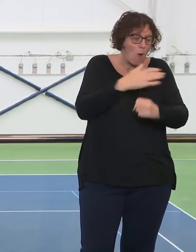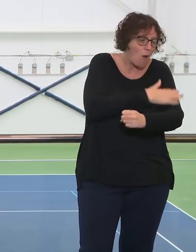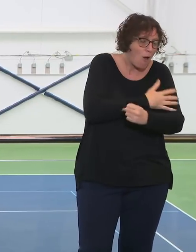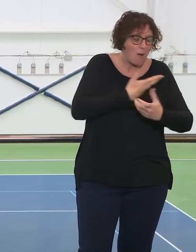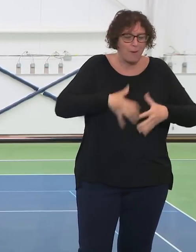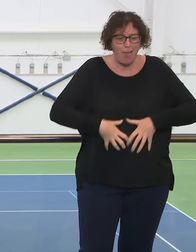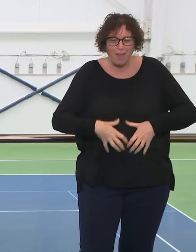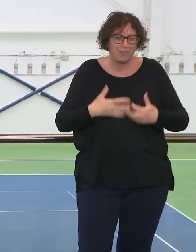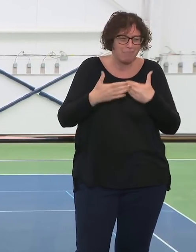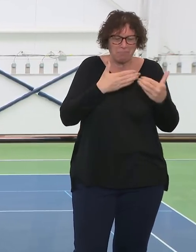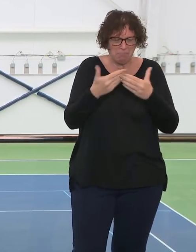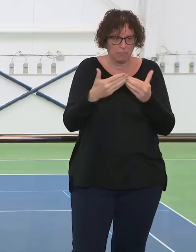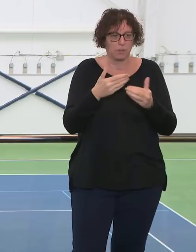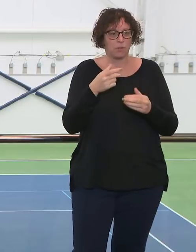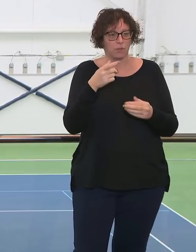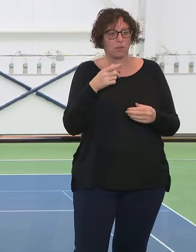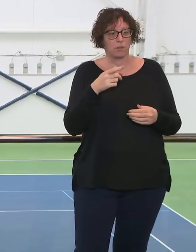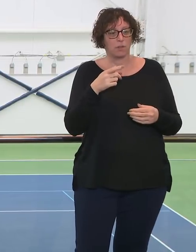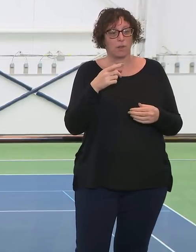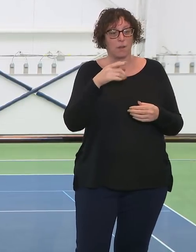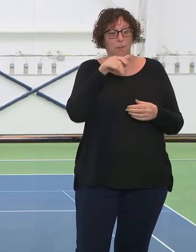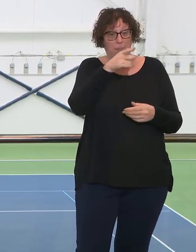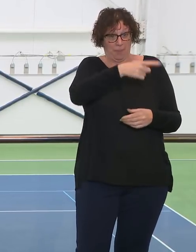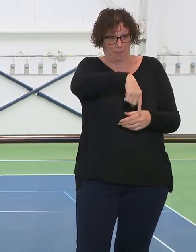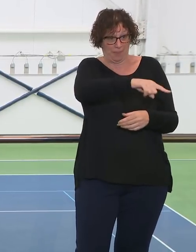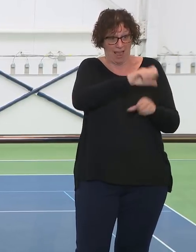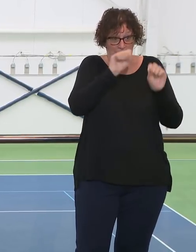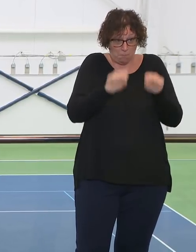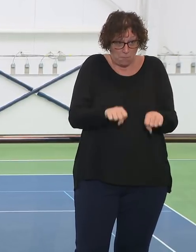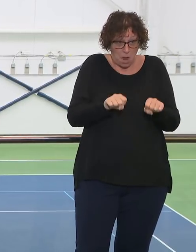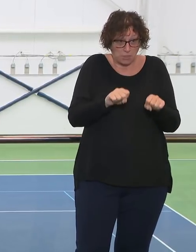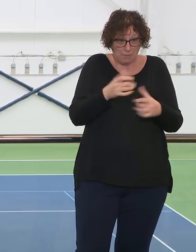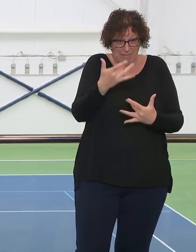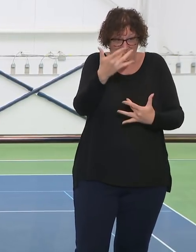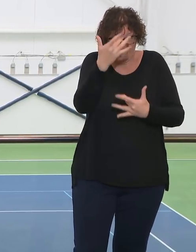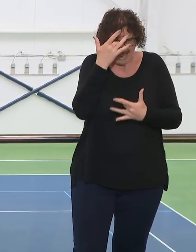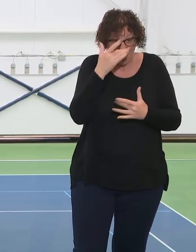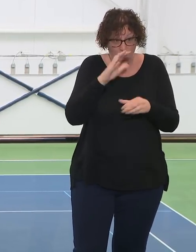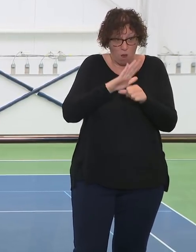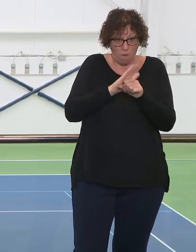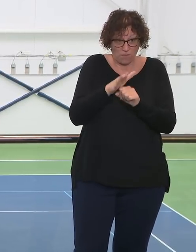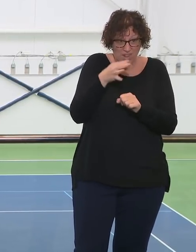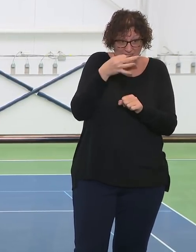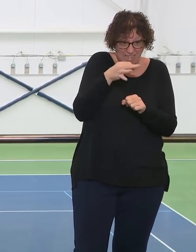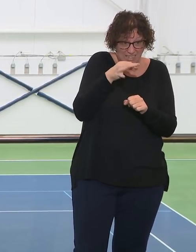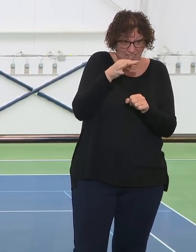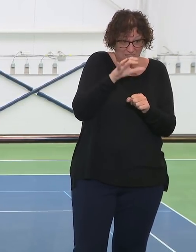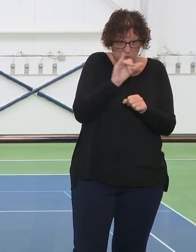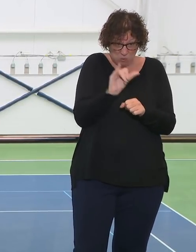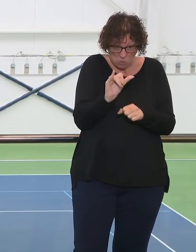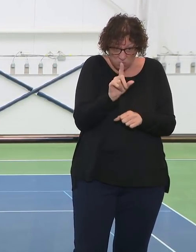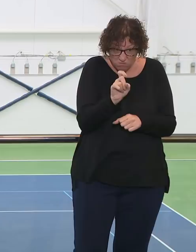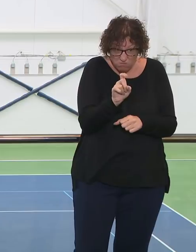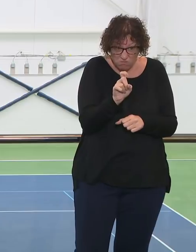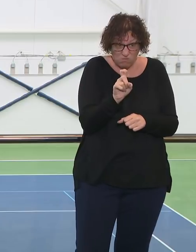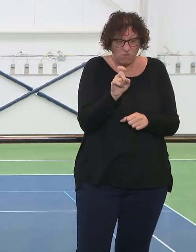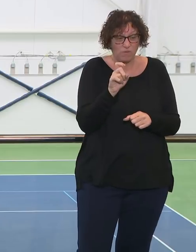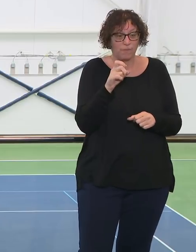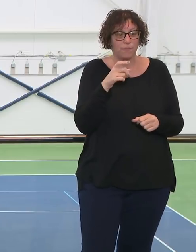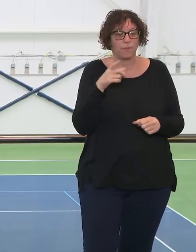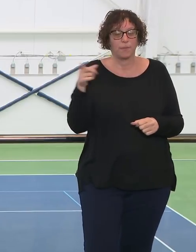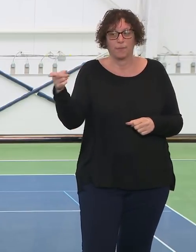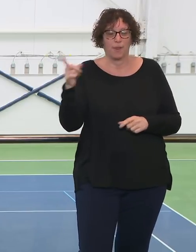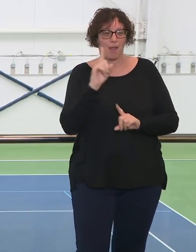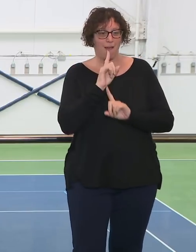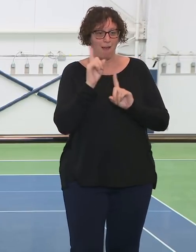from those that we least expected it. We thought travel, we thought fever, cough, right, all of these respiratory symptoms. But some people have